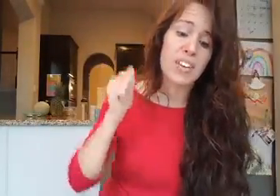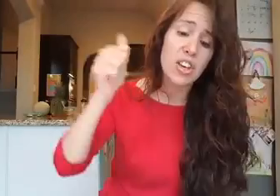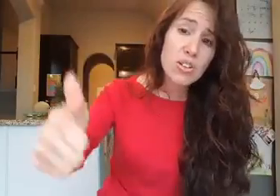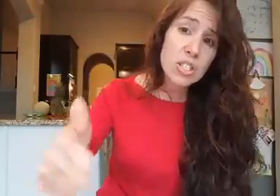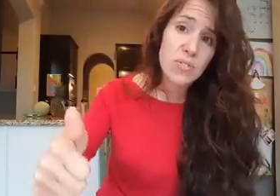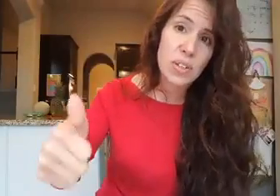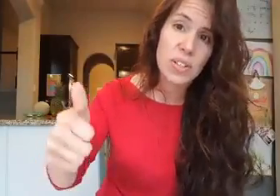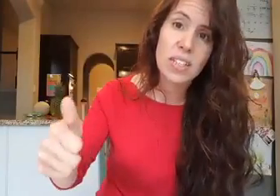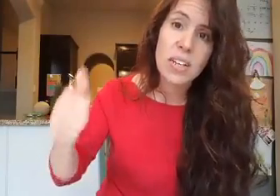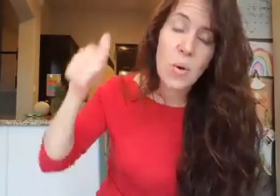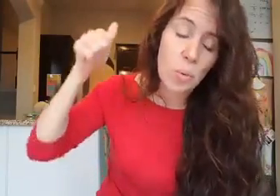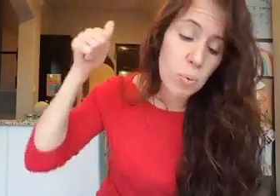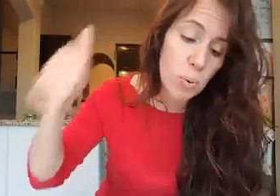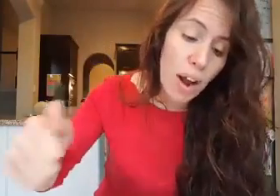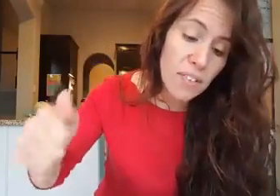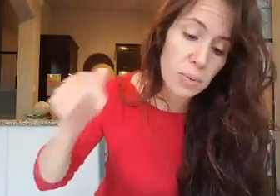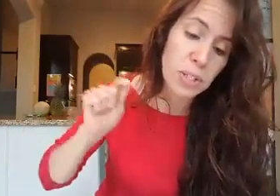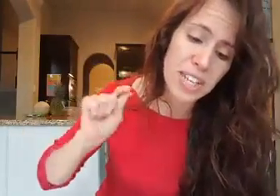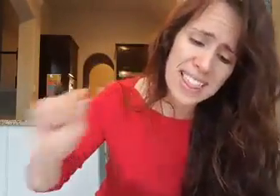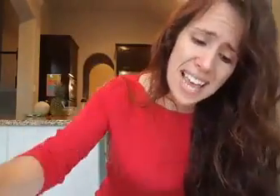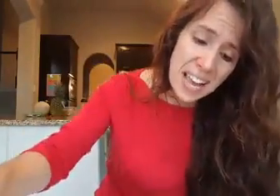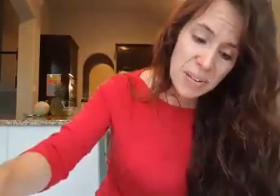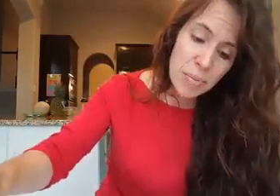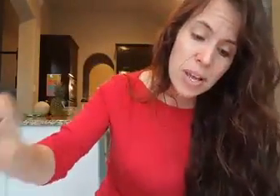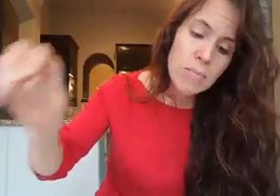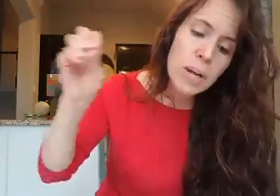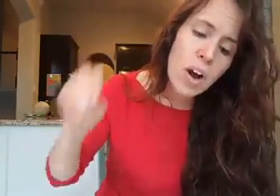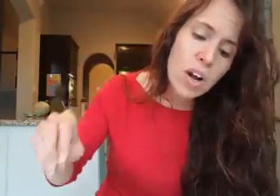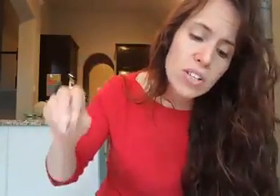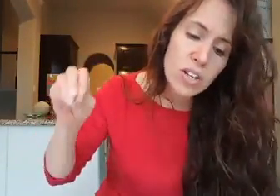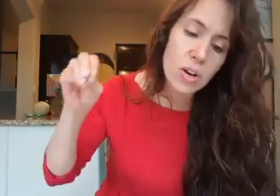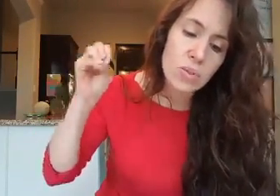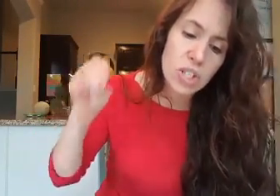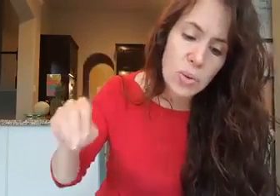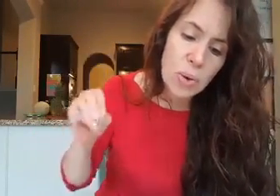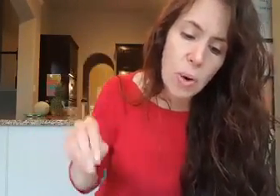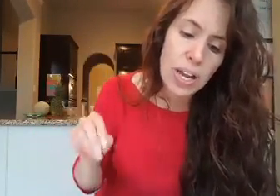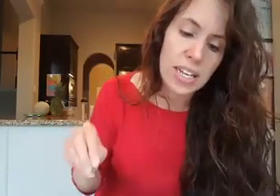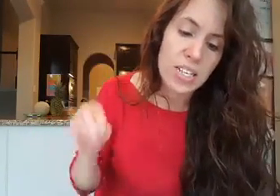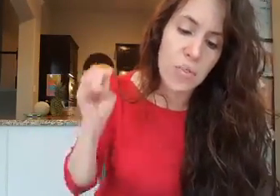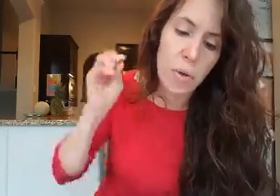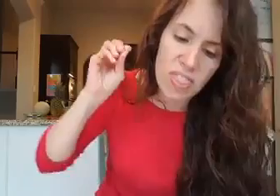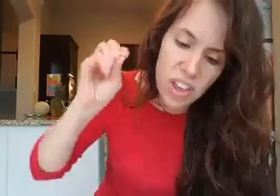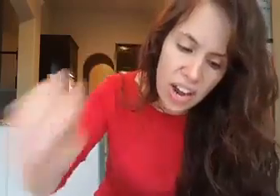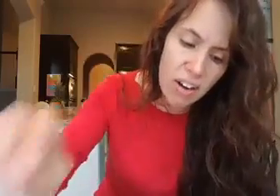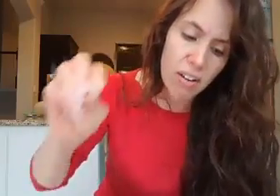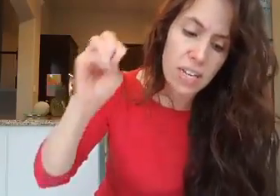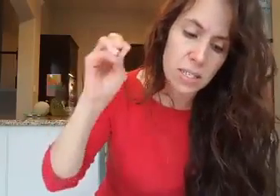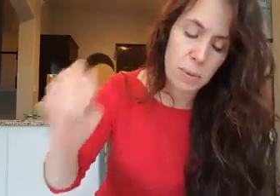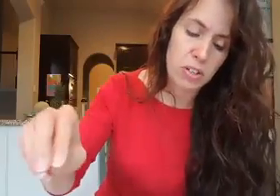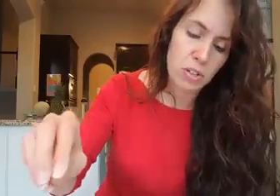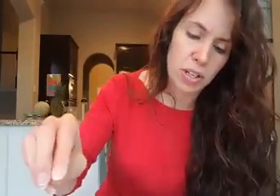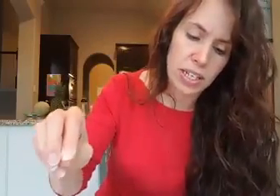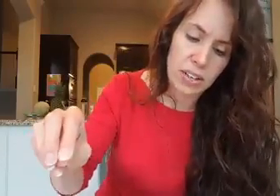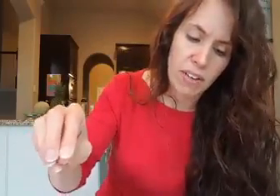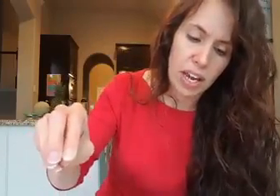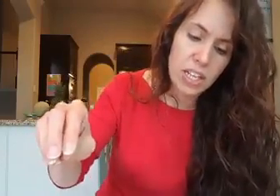useful or profitable to them, but also doing what is for their spiritual good and advantage.